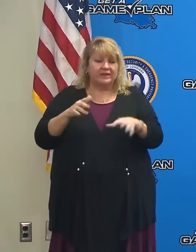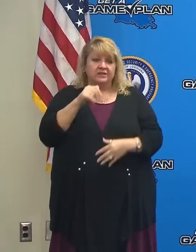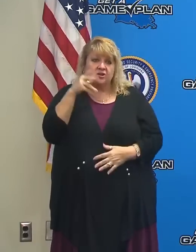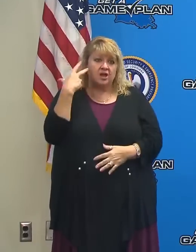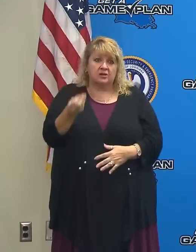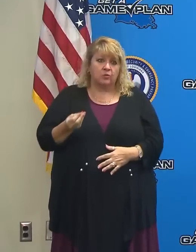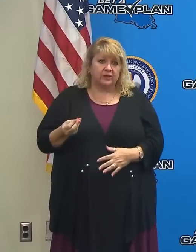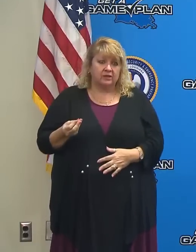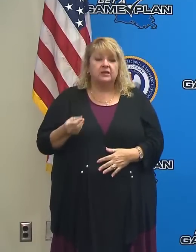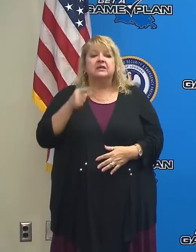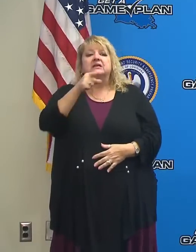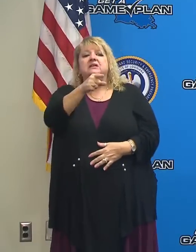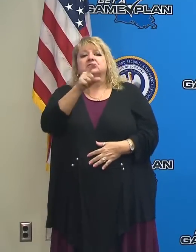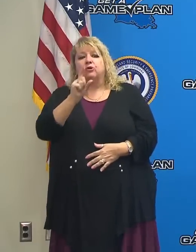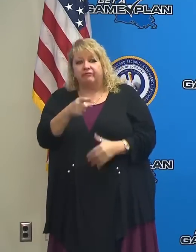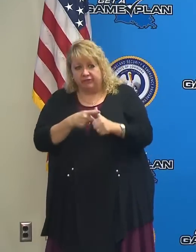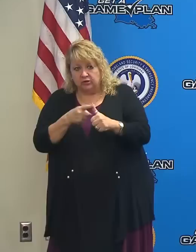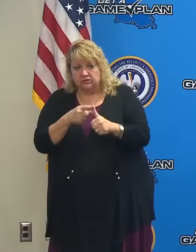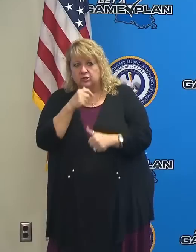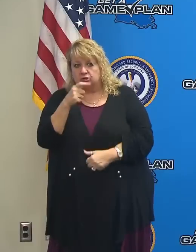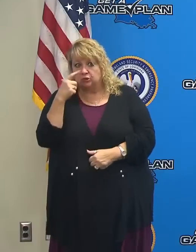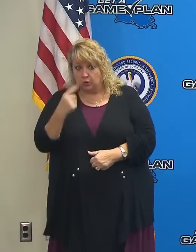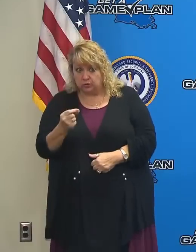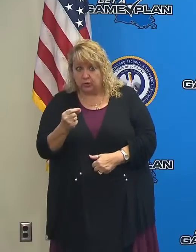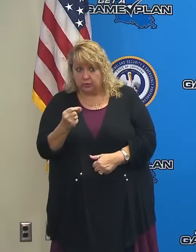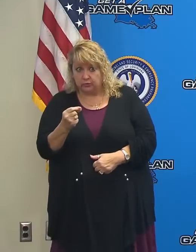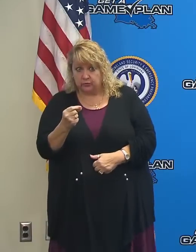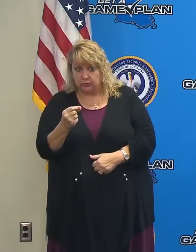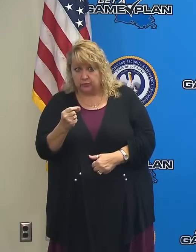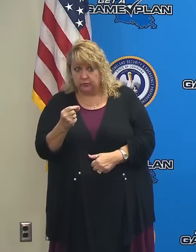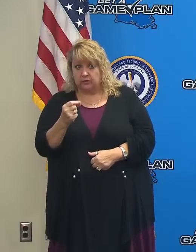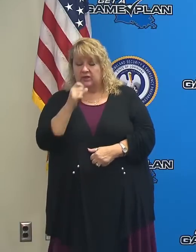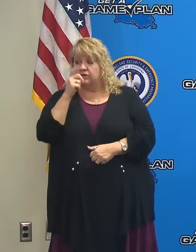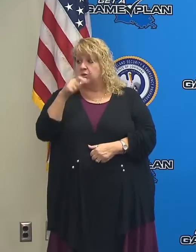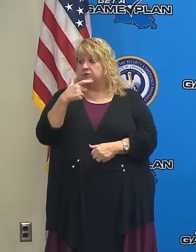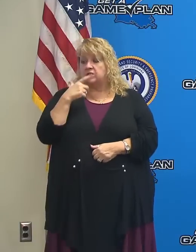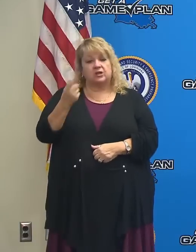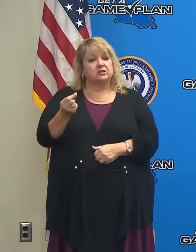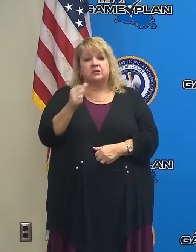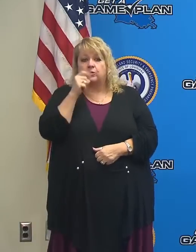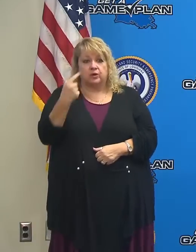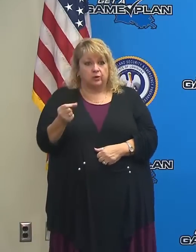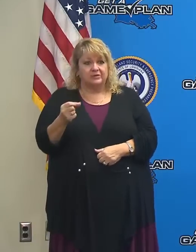If you don't absolutely need to be on the roadway during a storm, don't. Stay home.